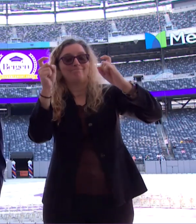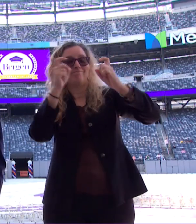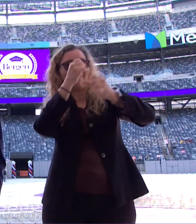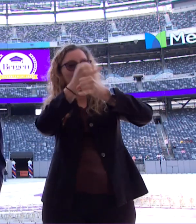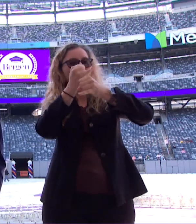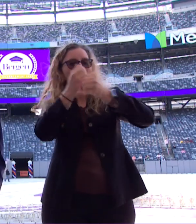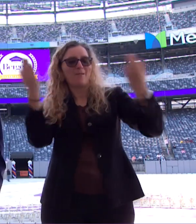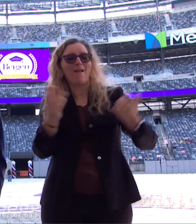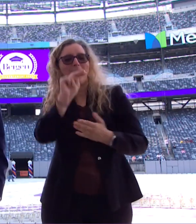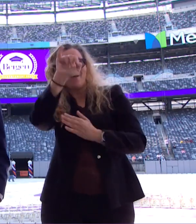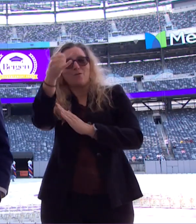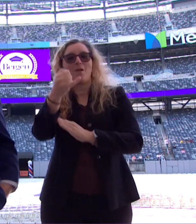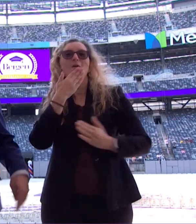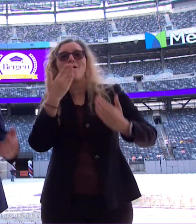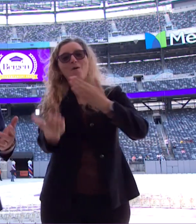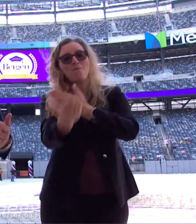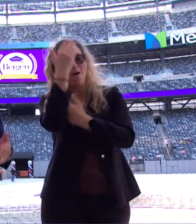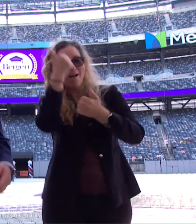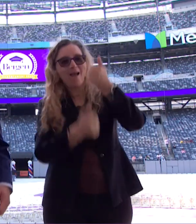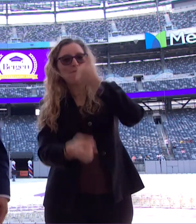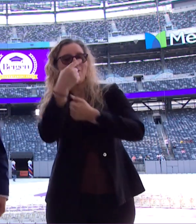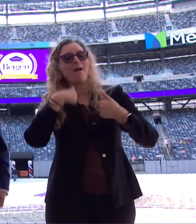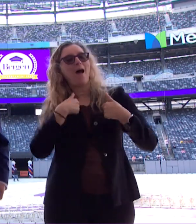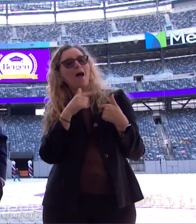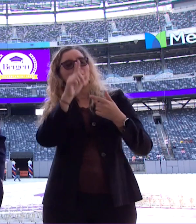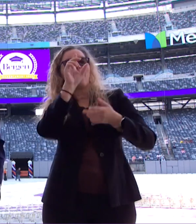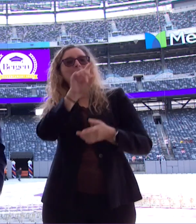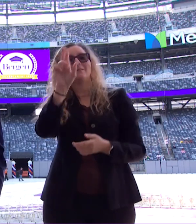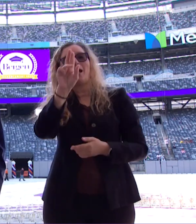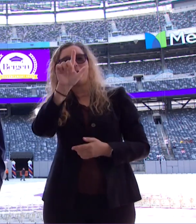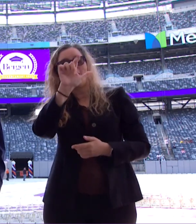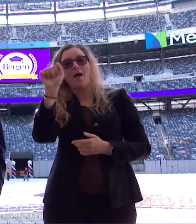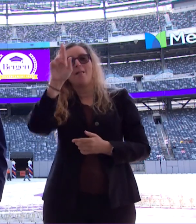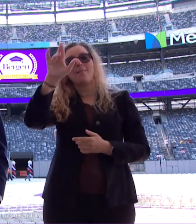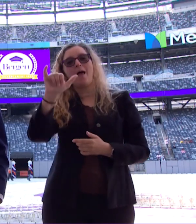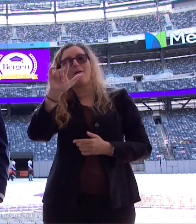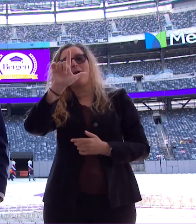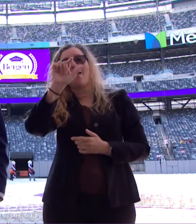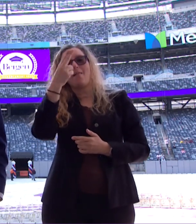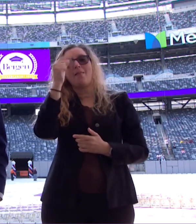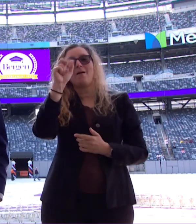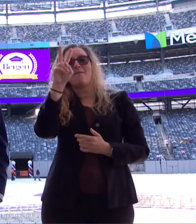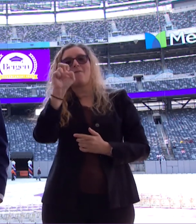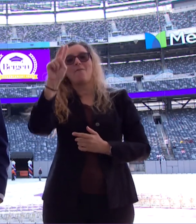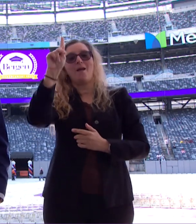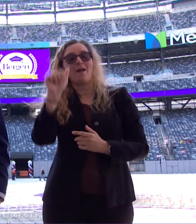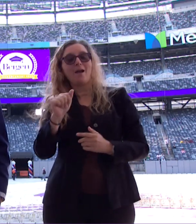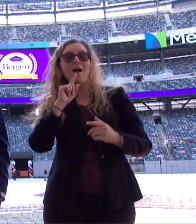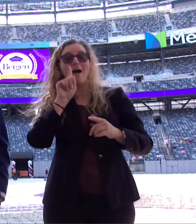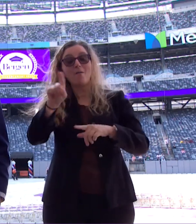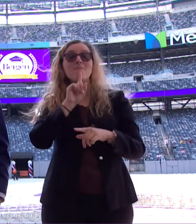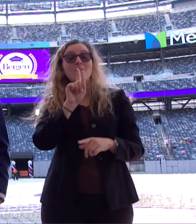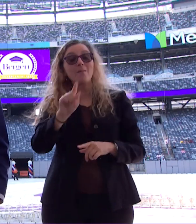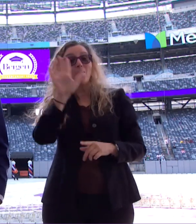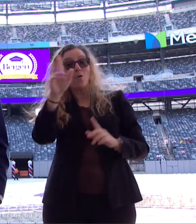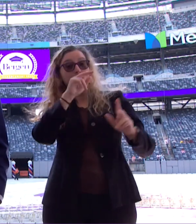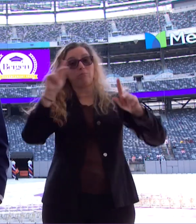of New Jersey. Good morning, everybody. I am Dr. Larry Levenka, and I am your party host for commencement